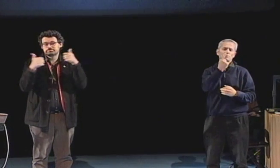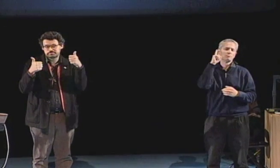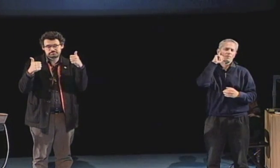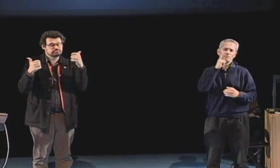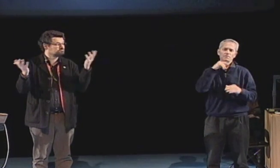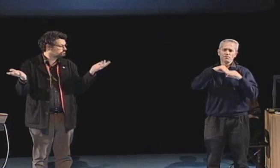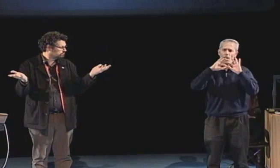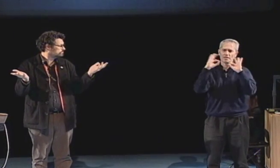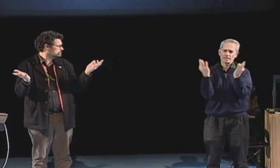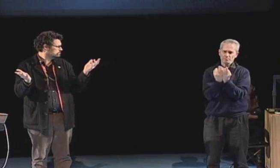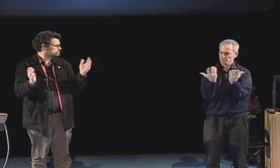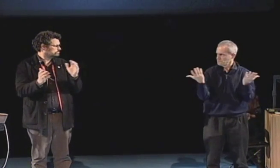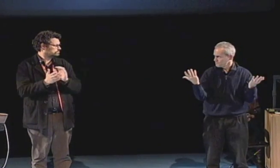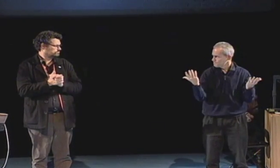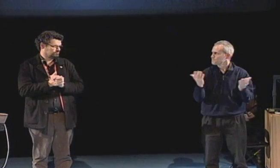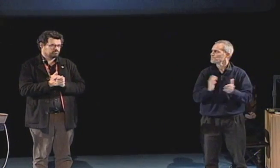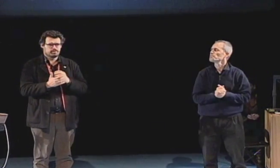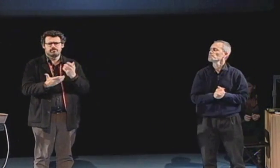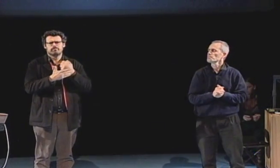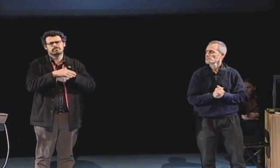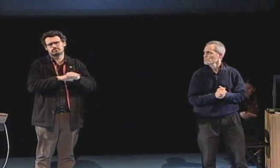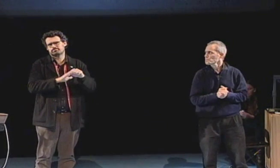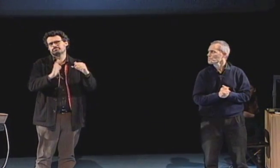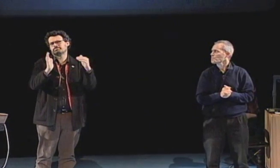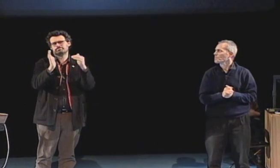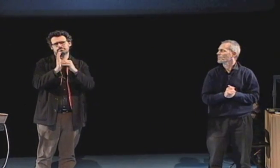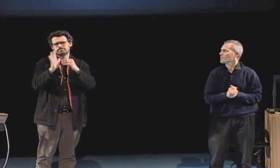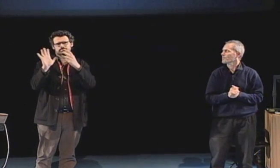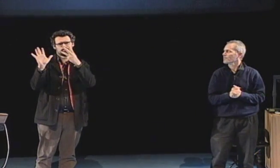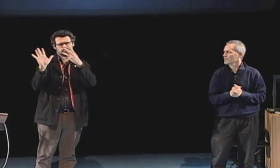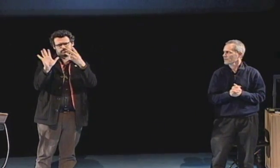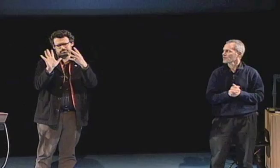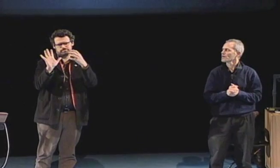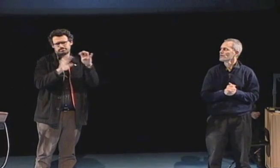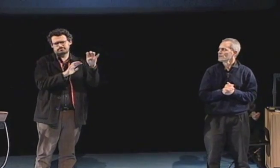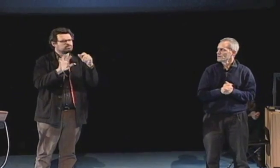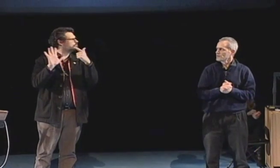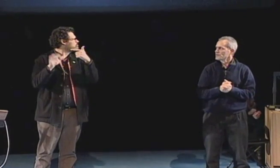My family is comprised of all hearing people. I am the only deaf member.